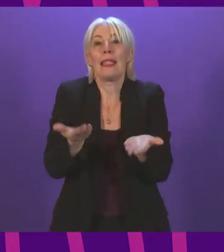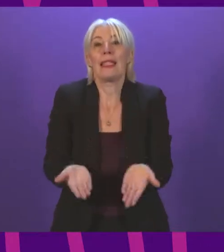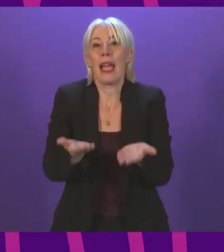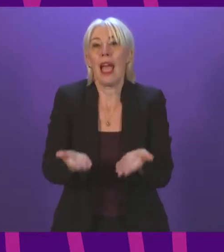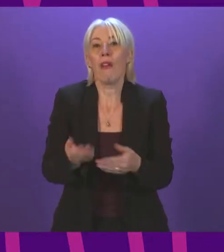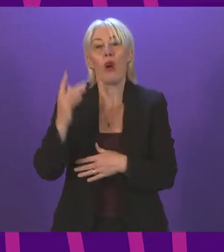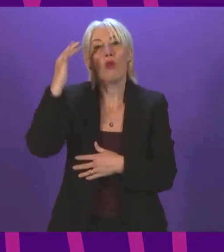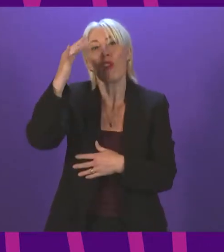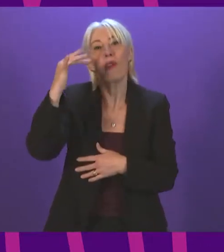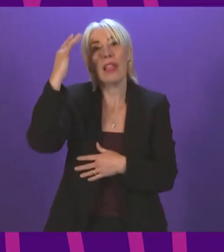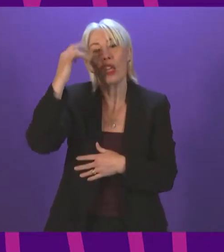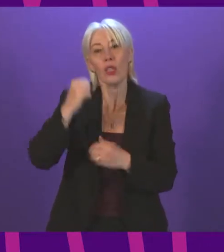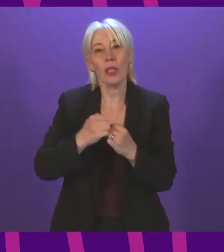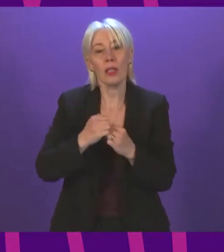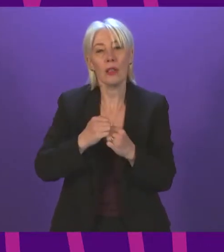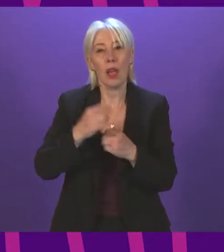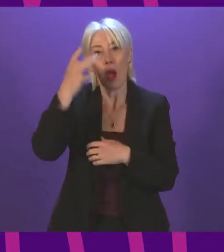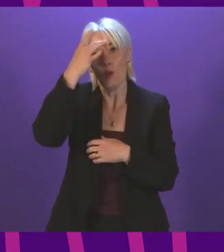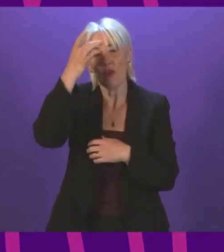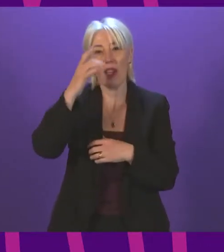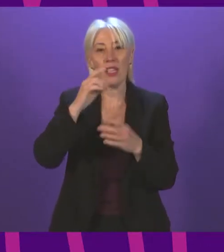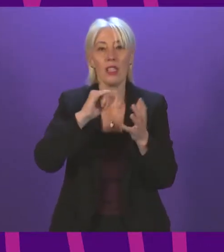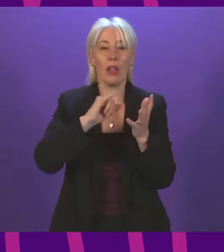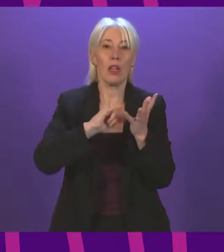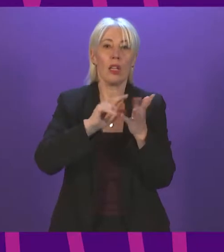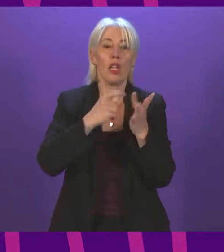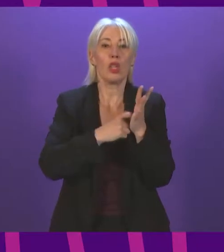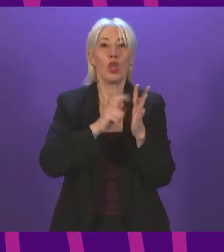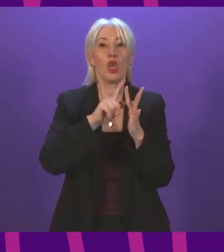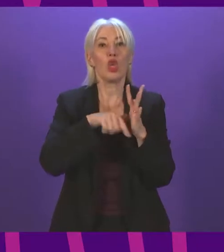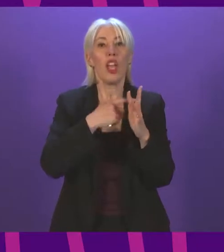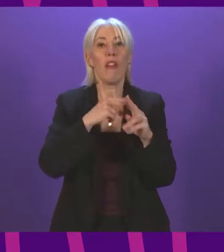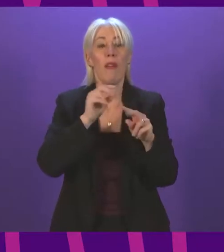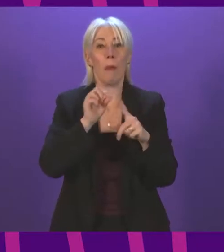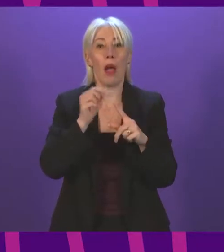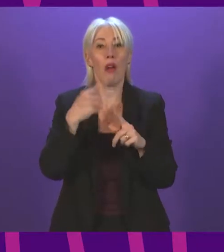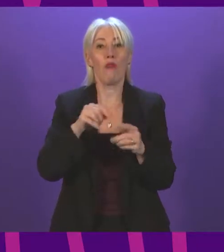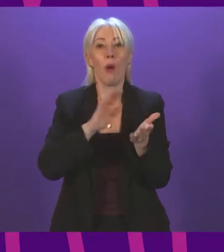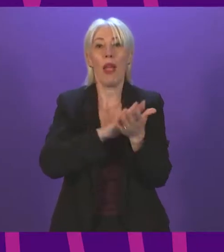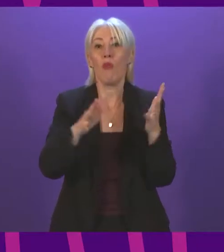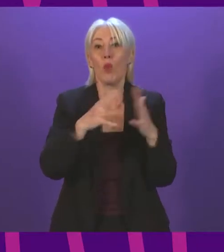reflection leader today is Professor Sir Geoff Palmer, Chancellor, Heriot-Watt University.